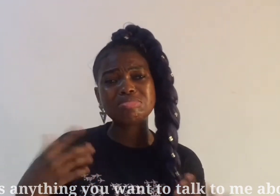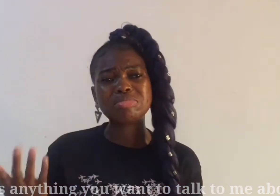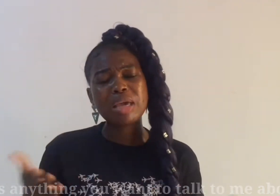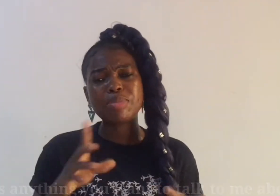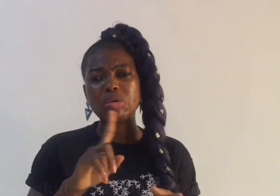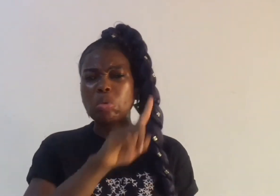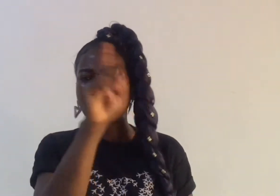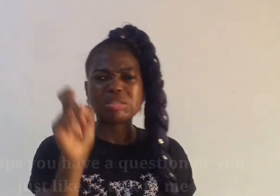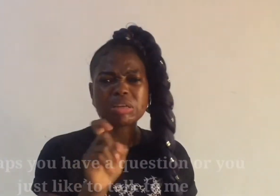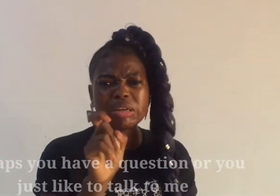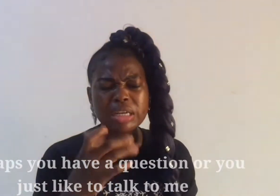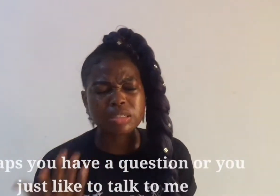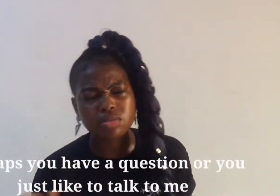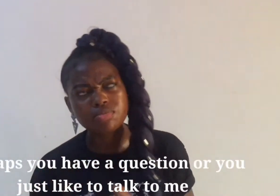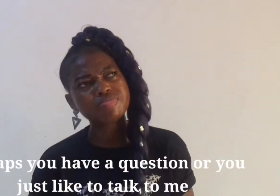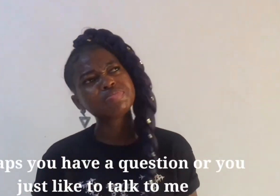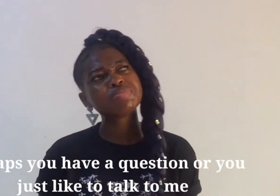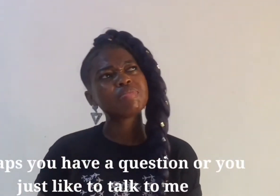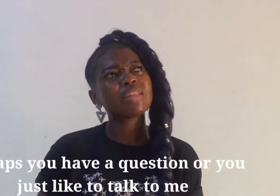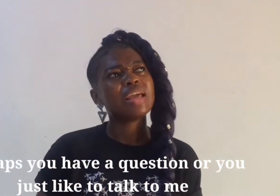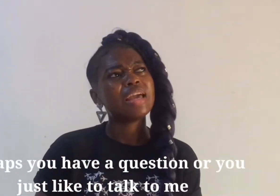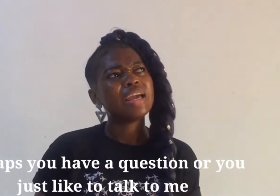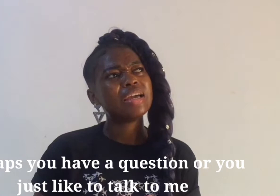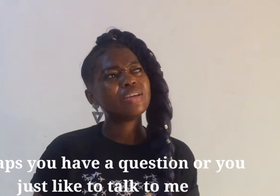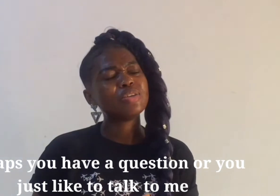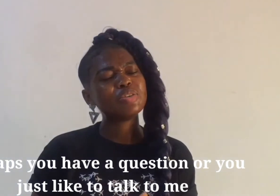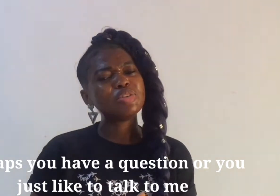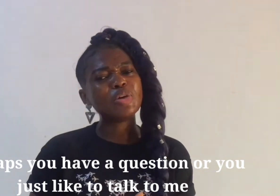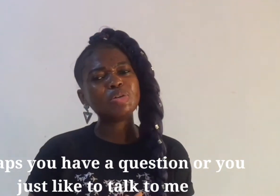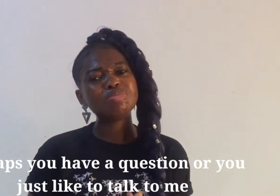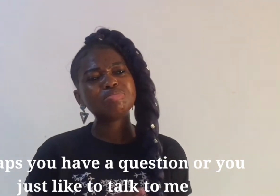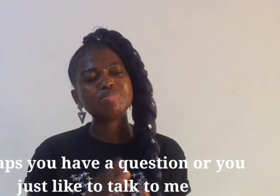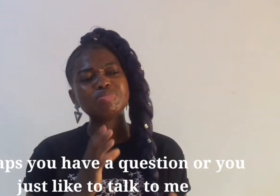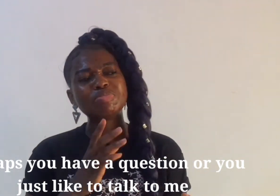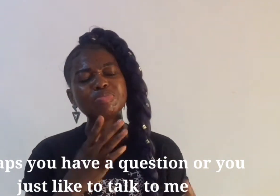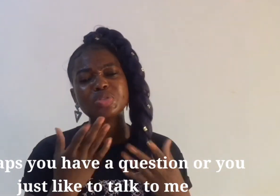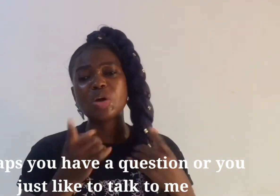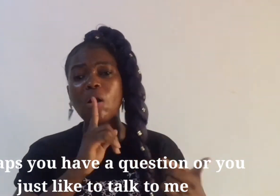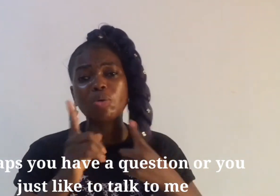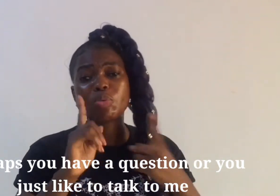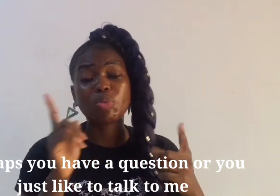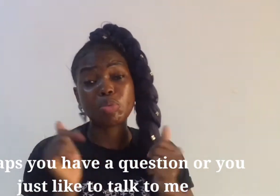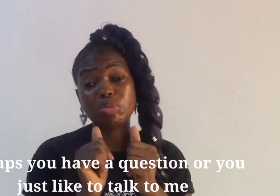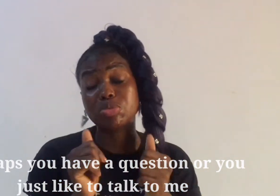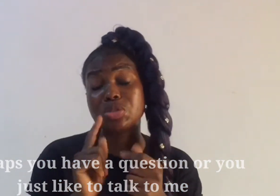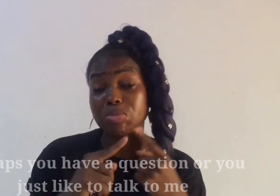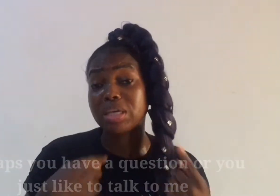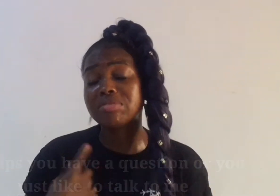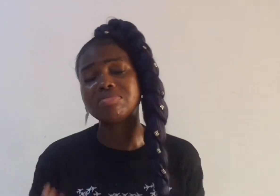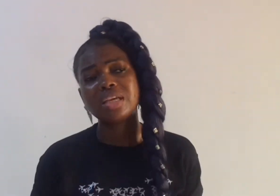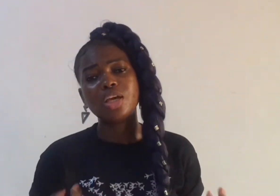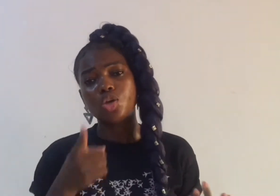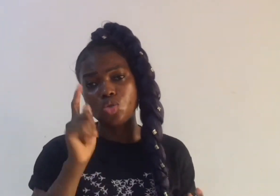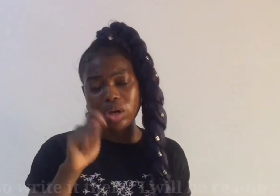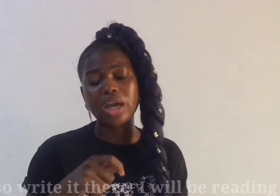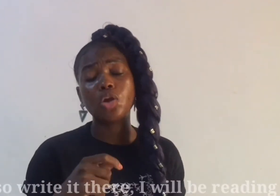in question you know talk to me you can